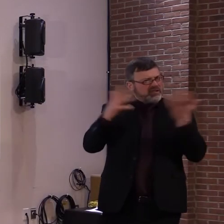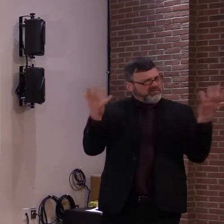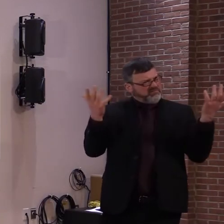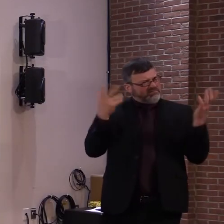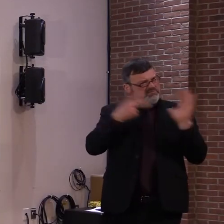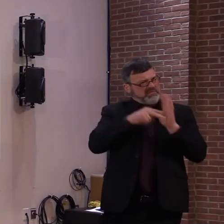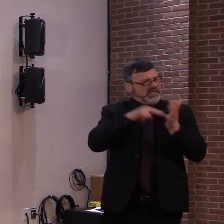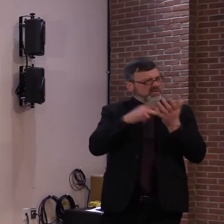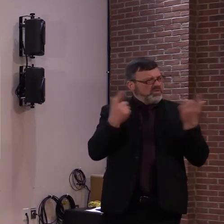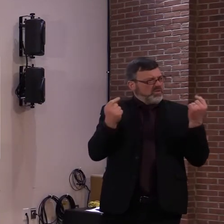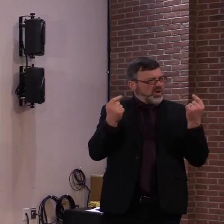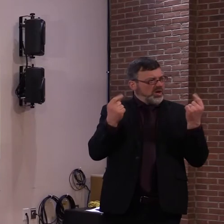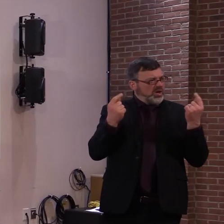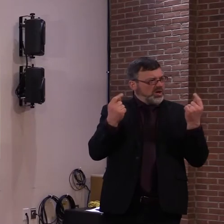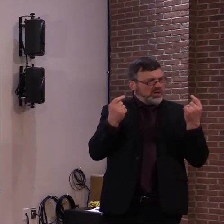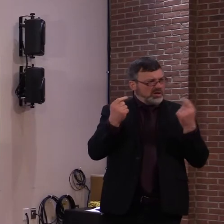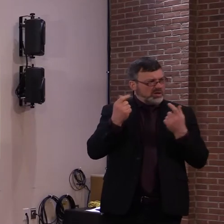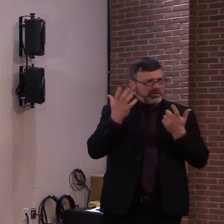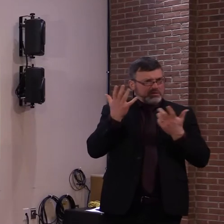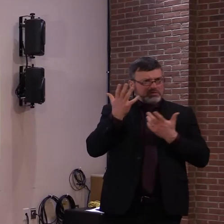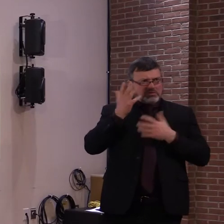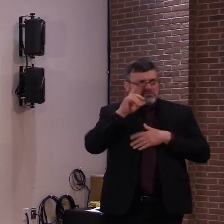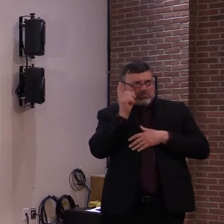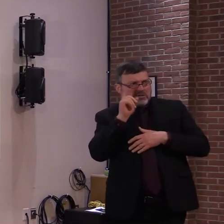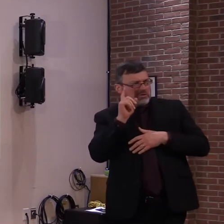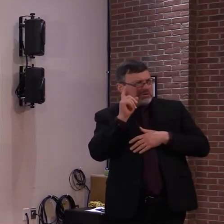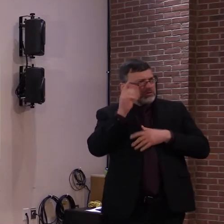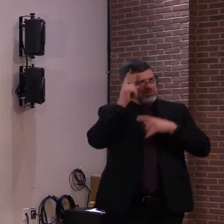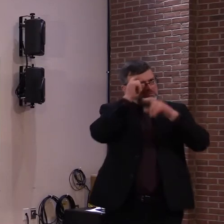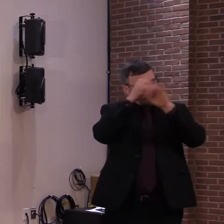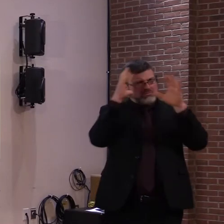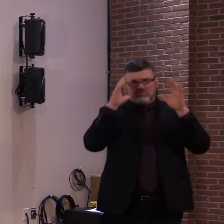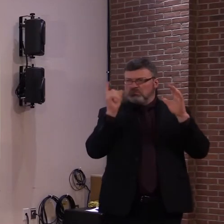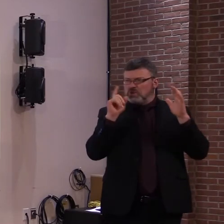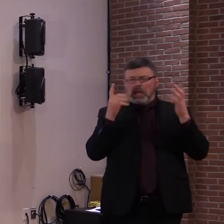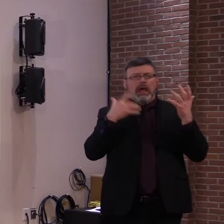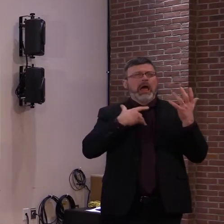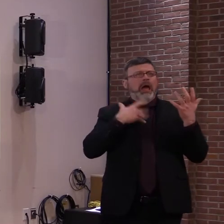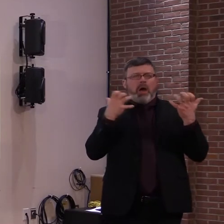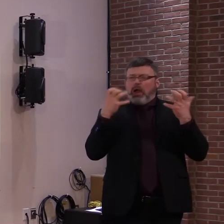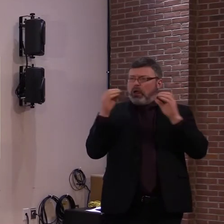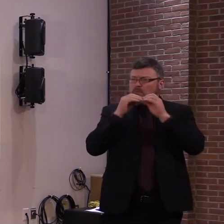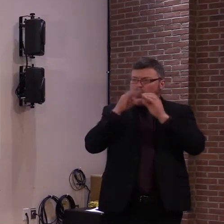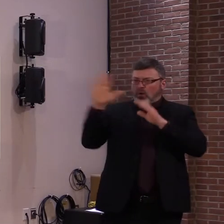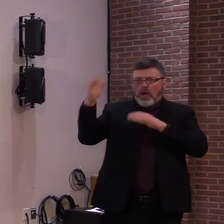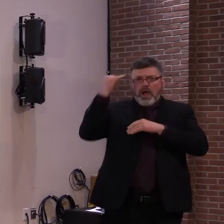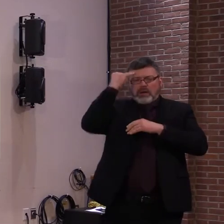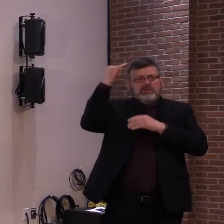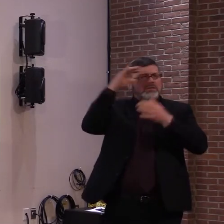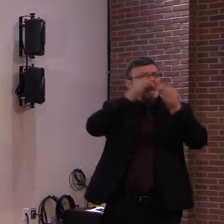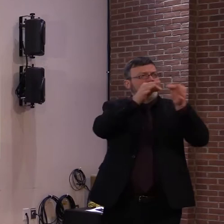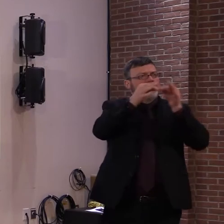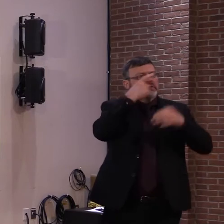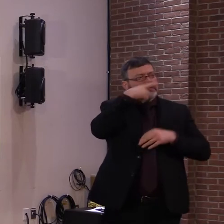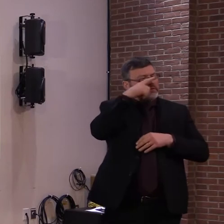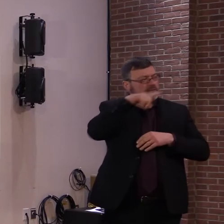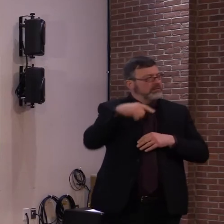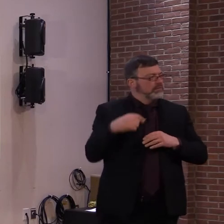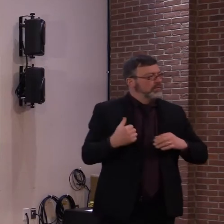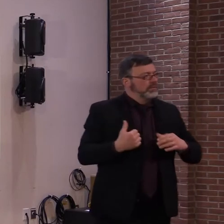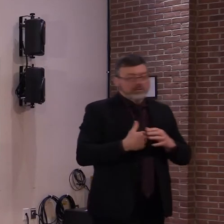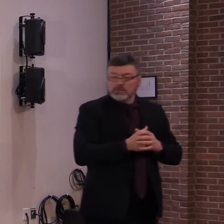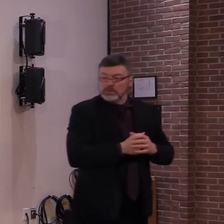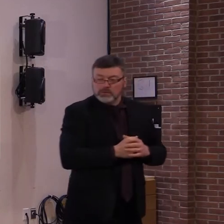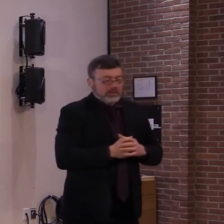are they going to be distributed throughout the state? Uh, just a little more info on that. Yeah, Colin. Um, this is Mike Smith. You'll,